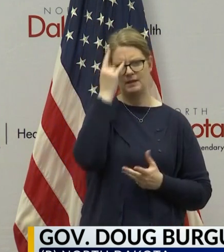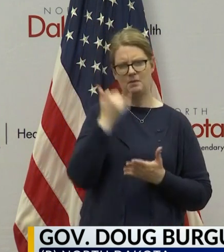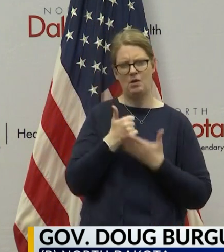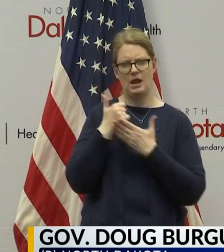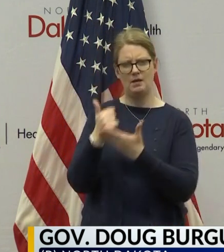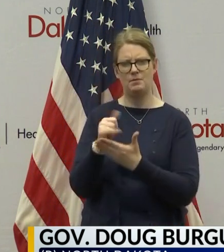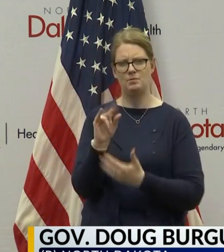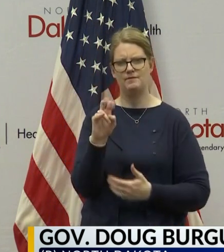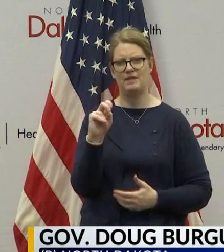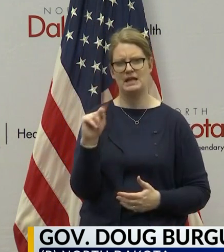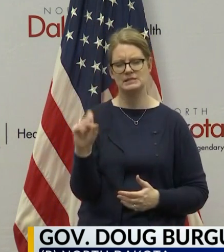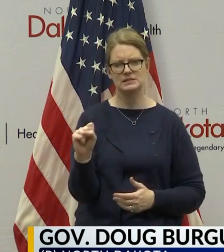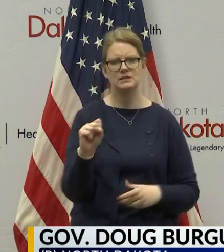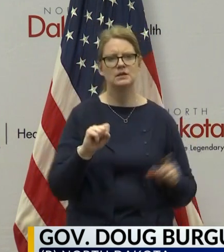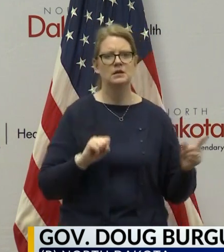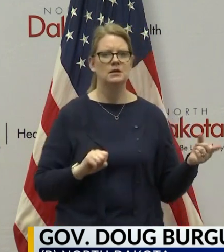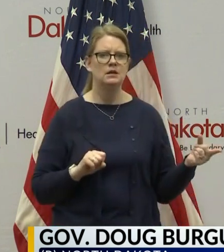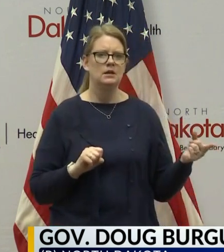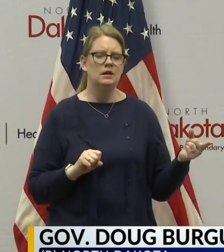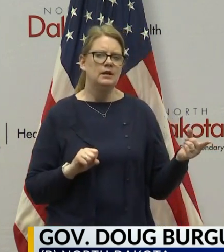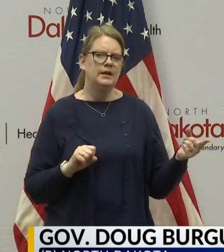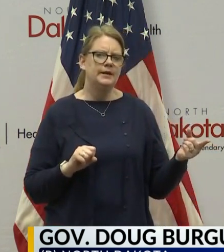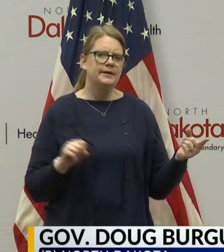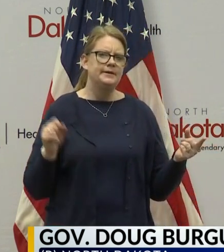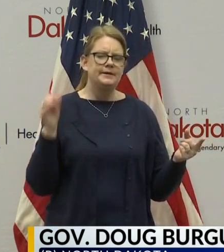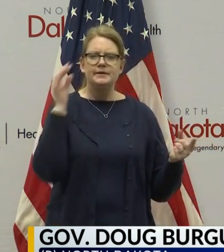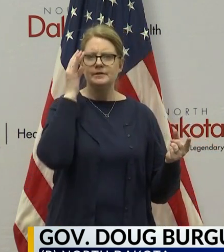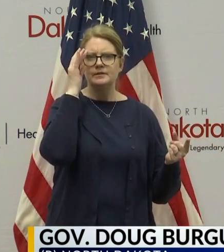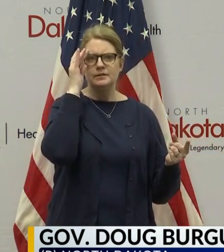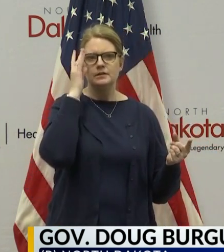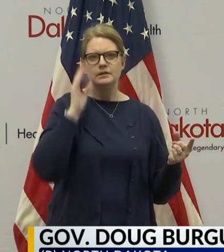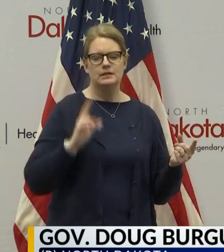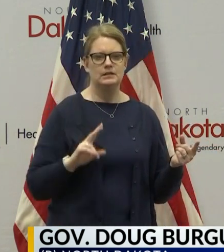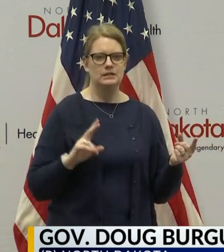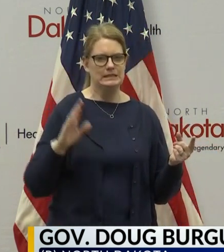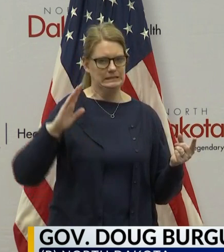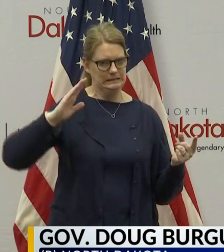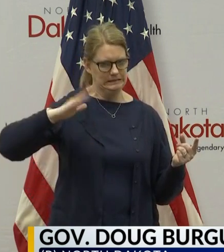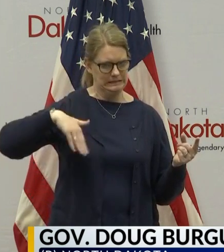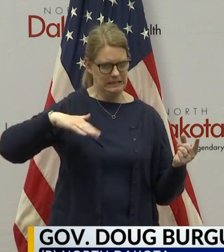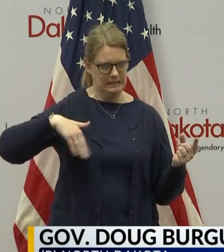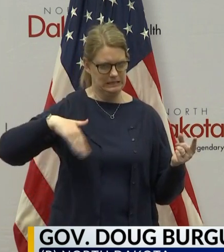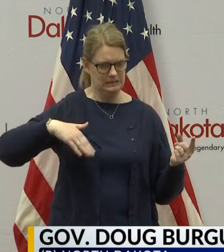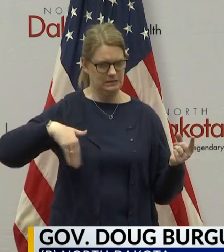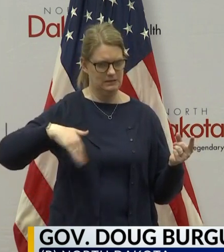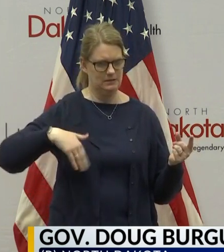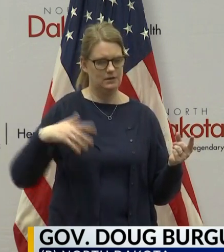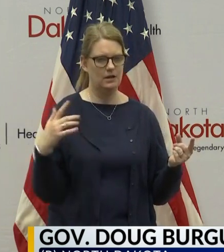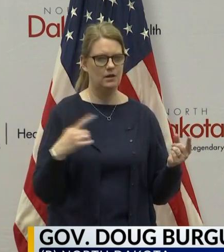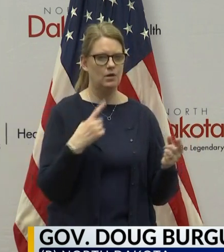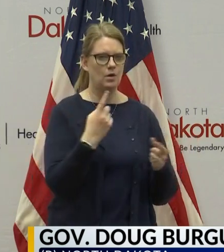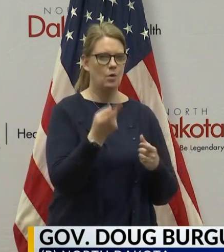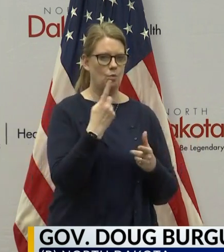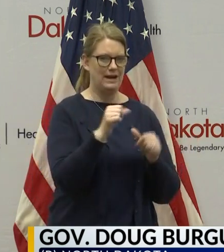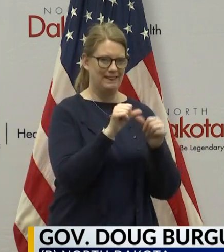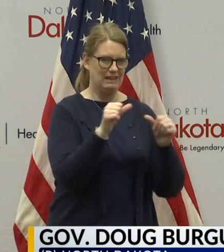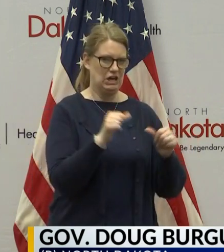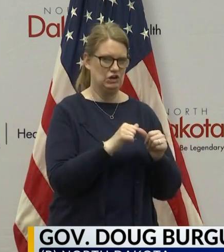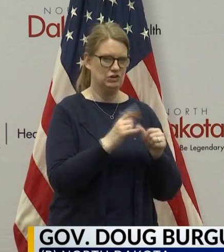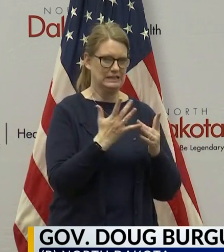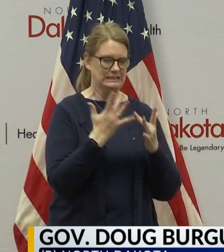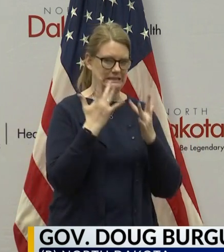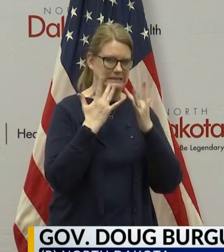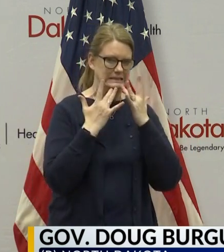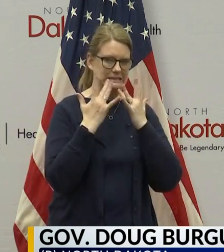that? We haven't thought about doing that yet because one of the areas where we're probably a little tighter is on